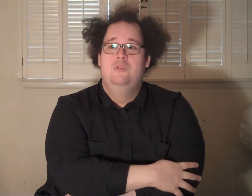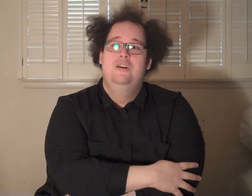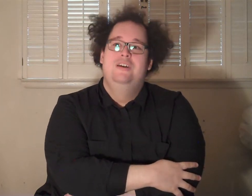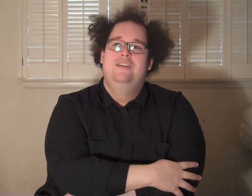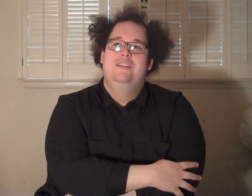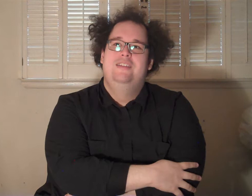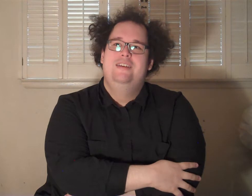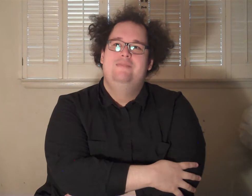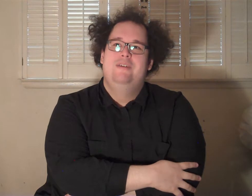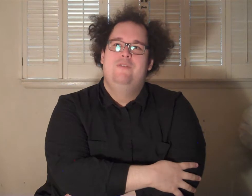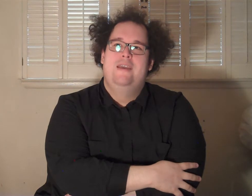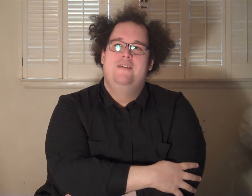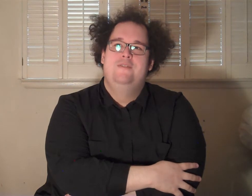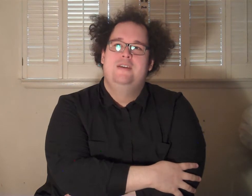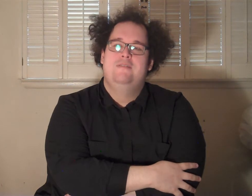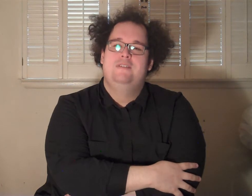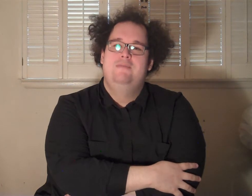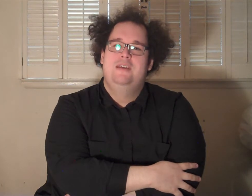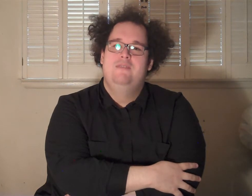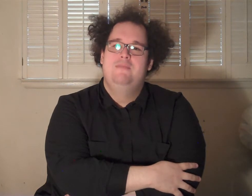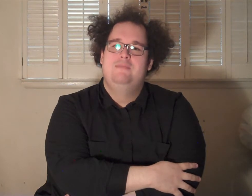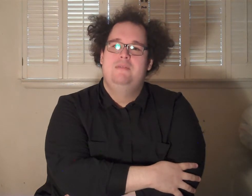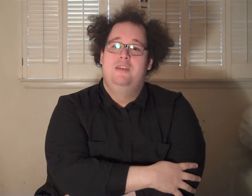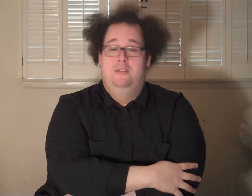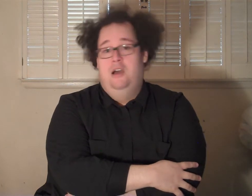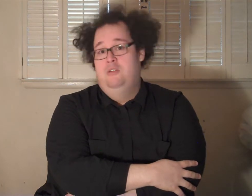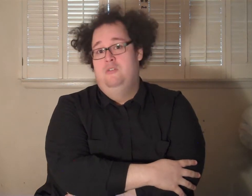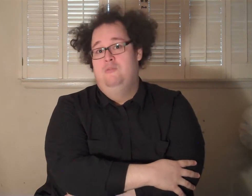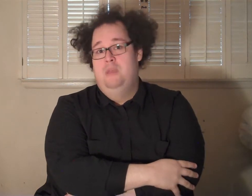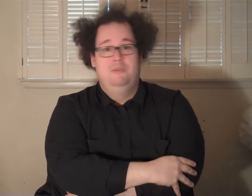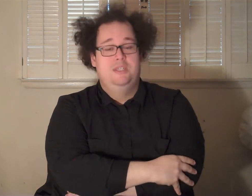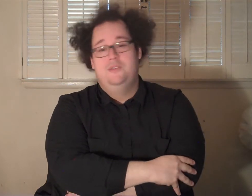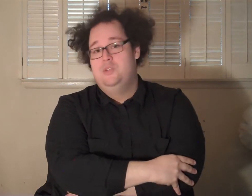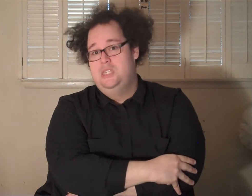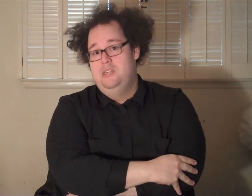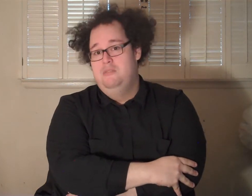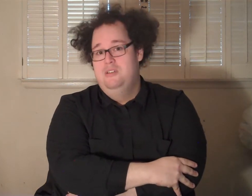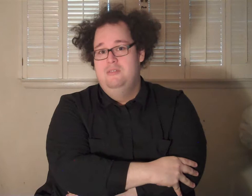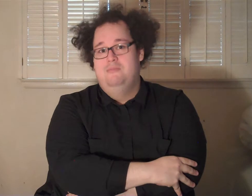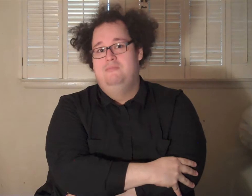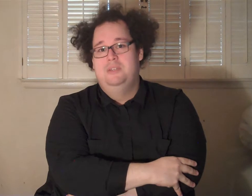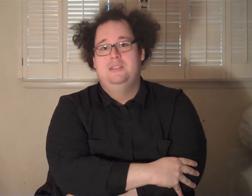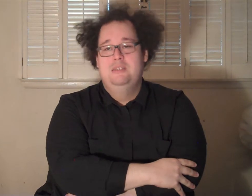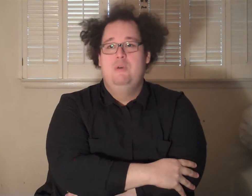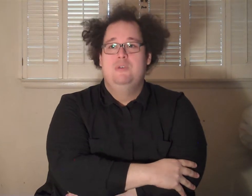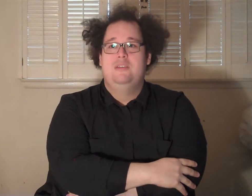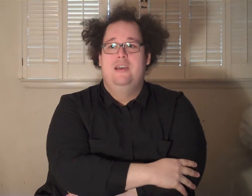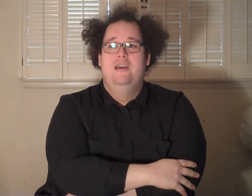whew. The thing is, I'm like, okay, they're doing Stephen King remakes, maybe. I don't know. Maybe we'll see another Christine. But this one was, yeah,